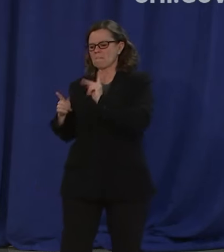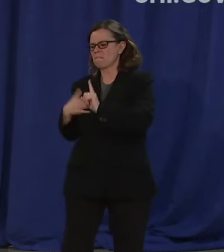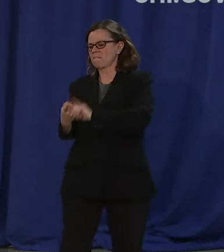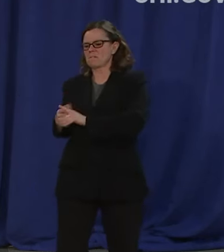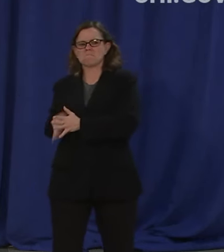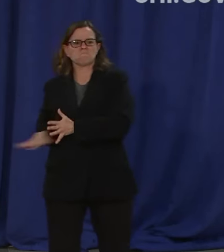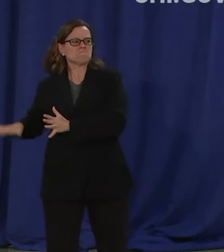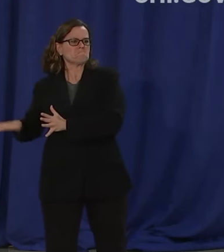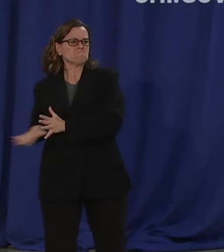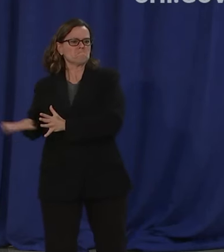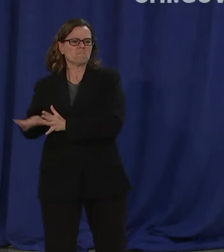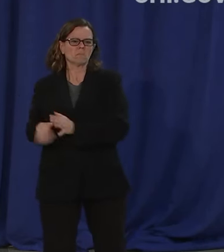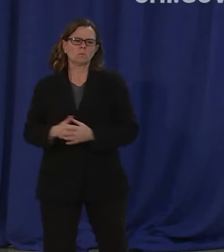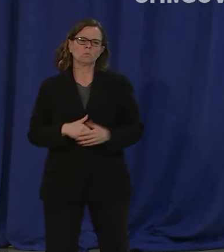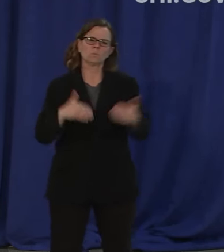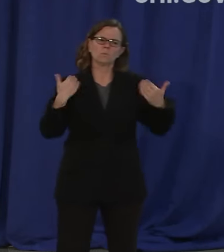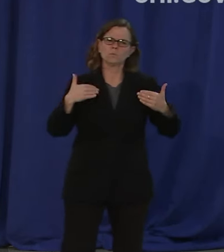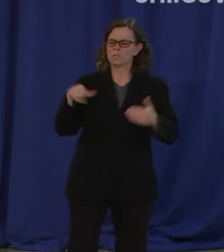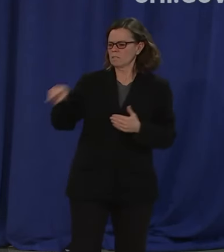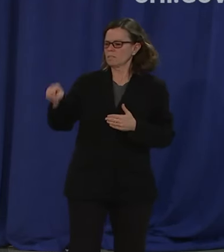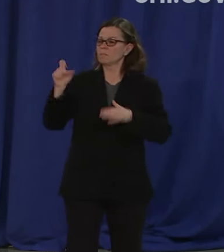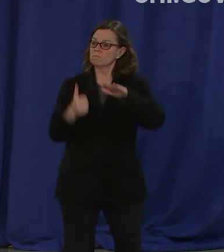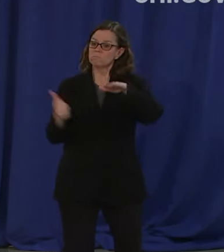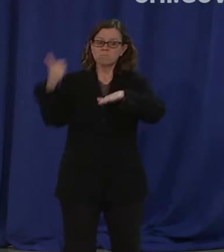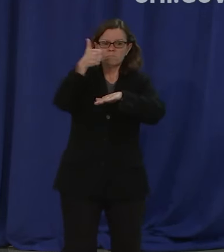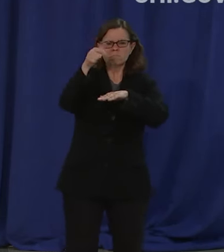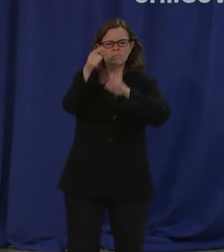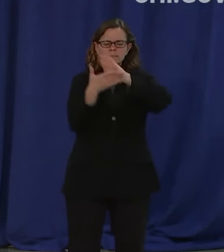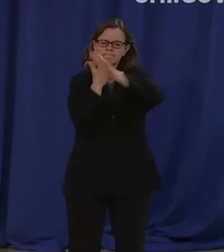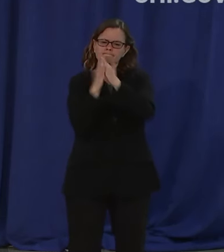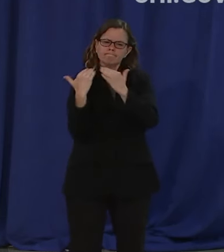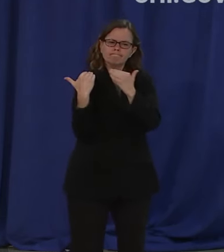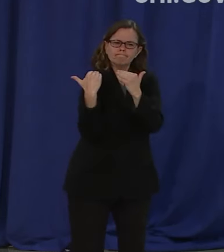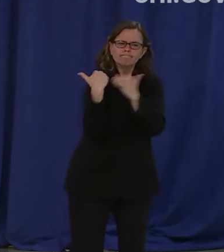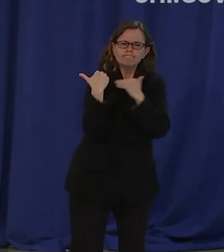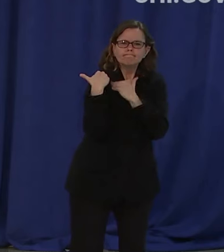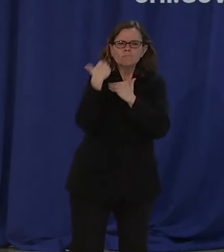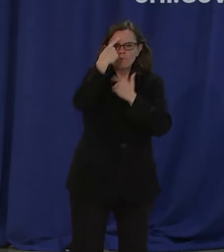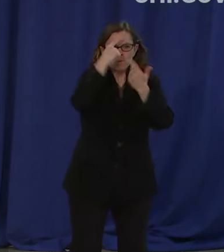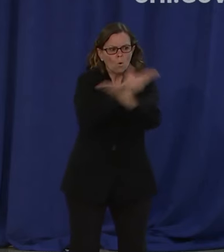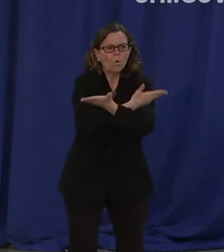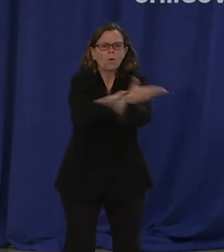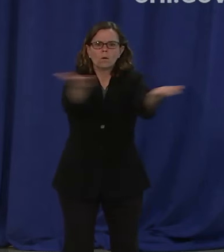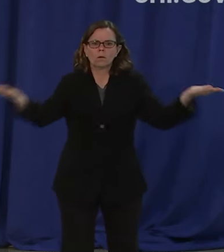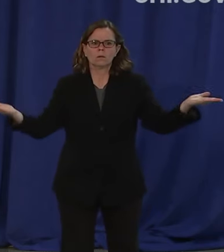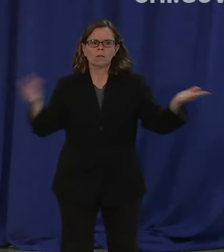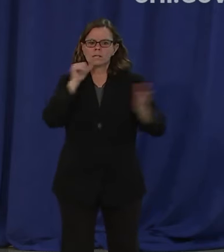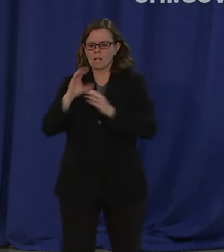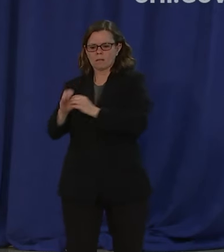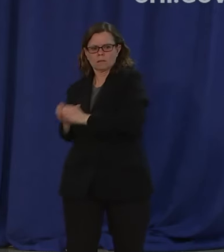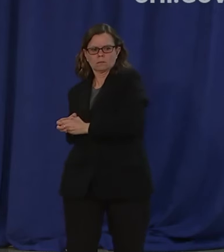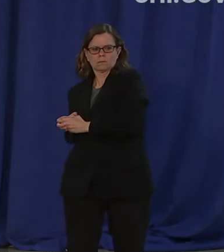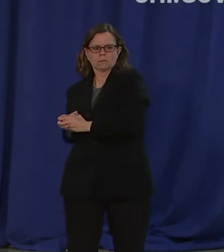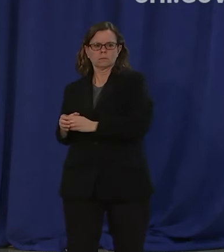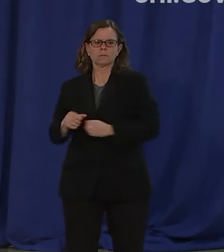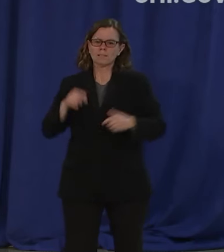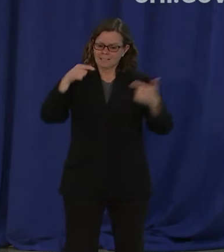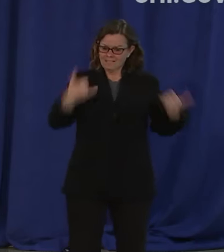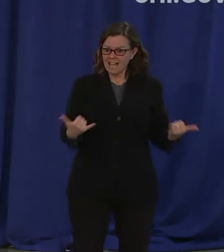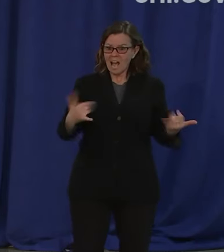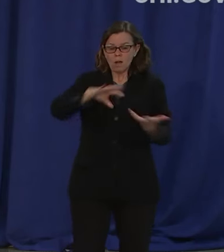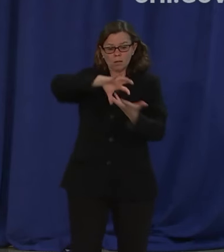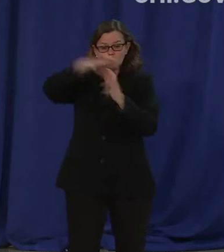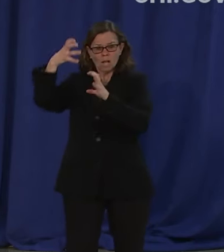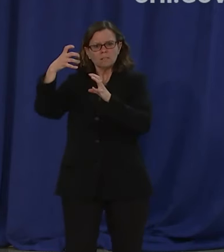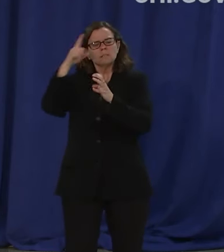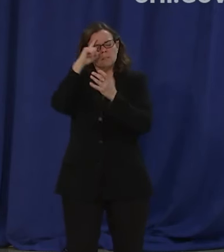to be responsible and steady always, but particularly in times of crisis. What you